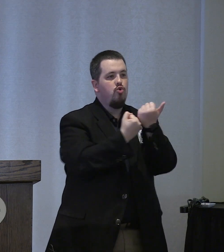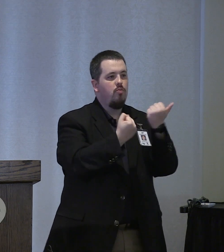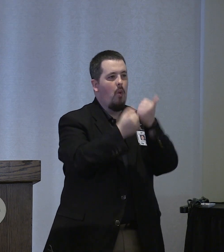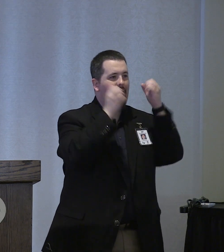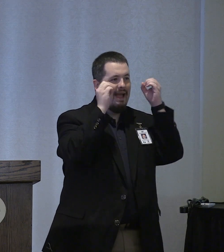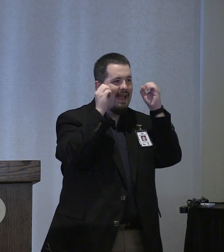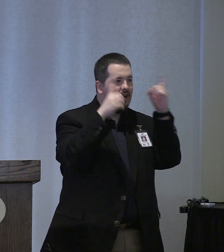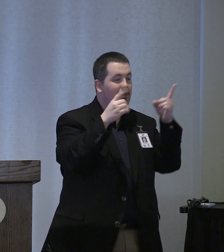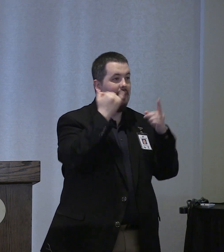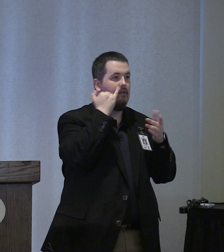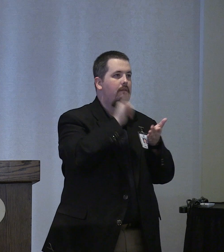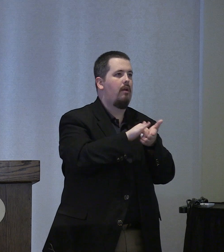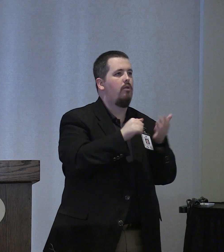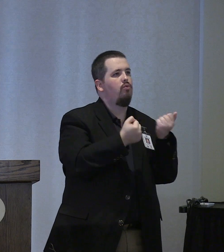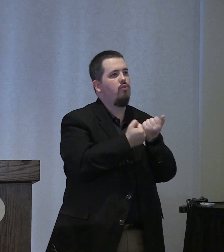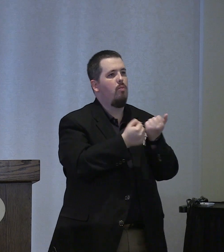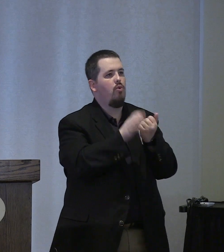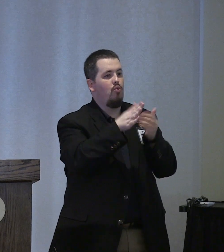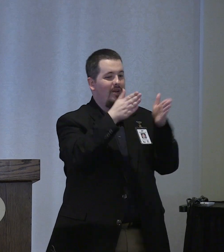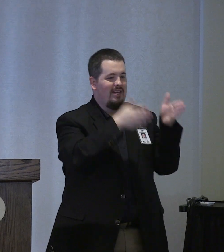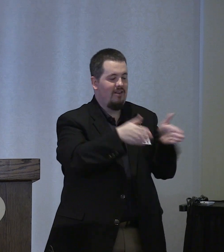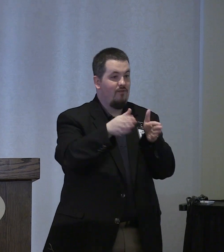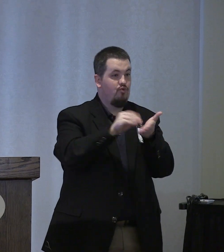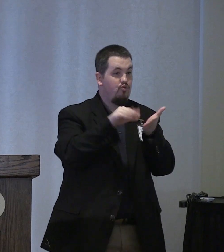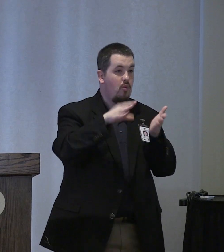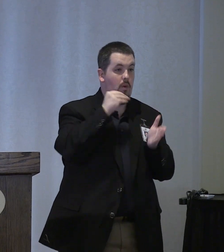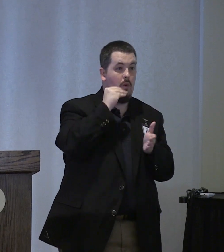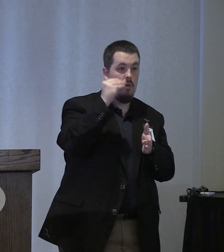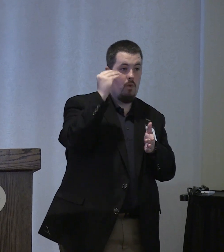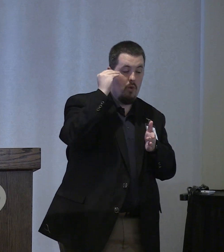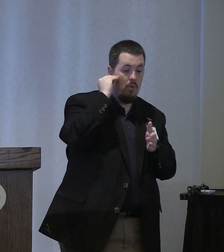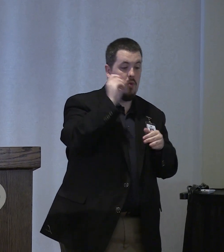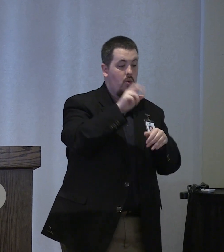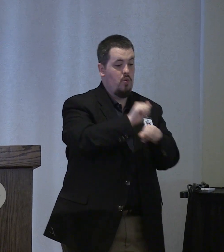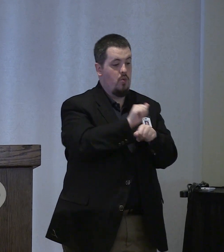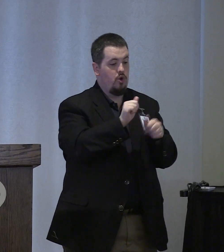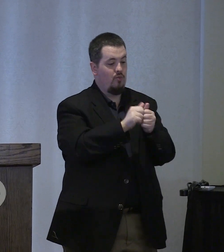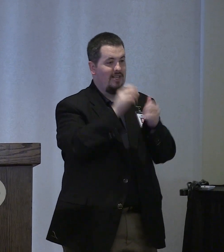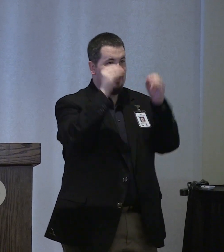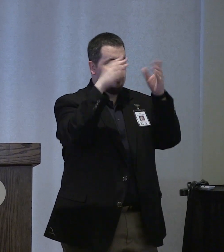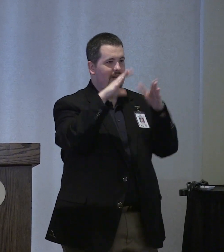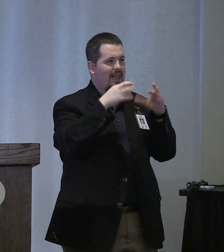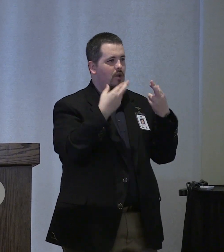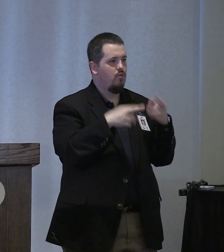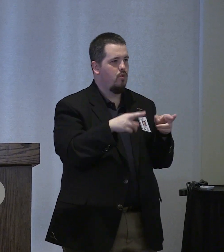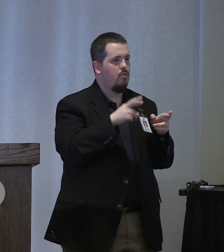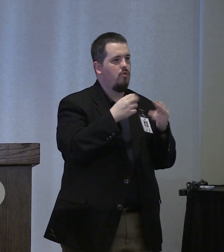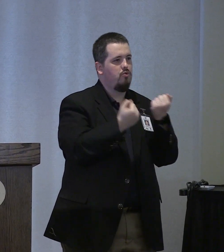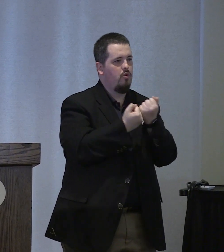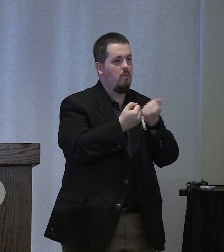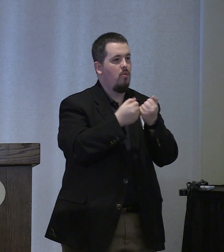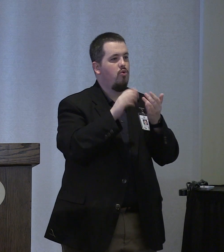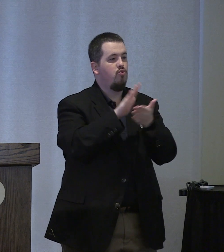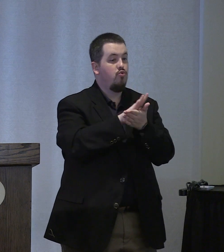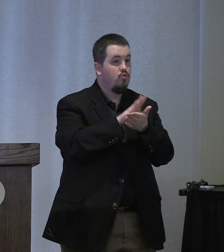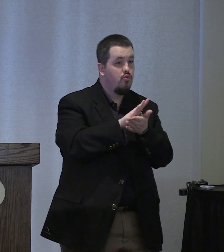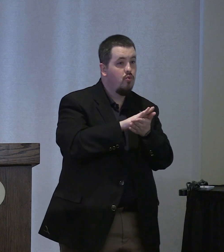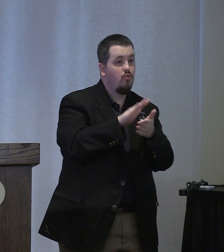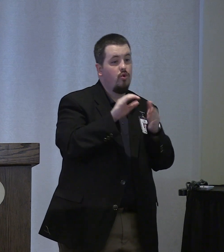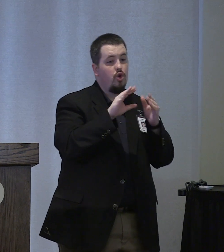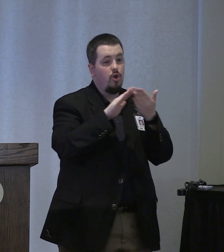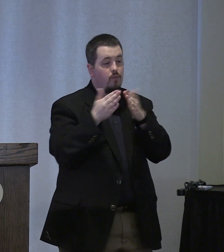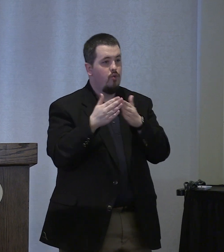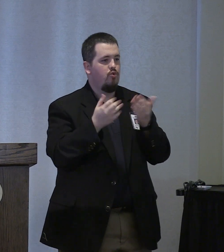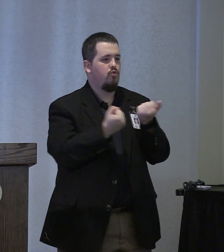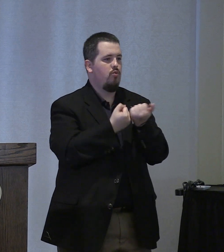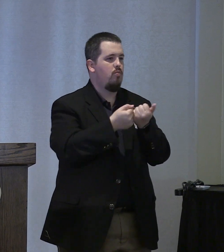education with whether that's supporting your individual student at home working with their teacher in the classroom supporting your school house community supporting